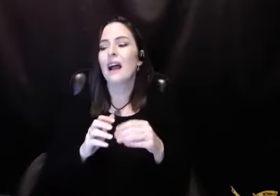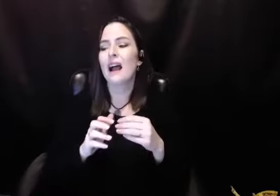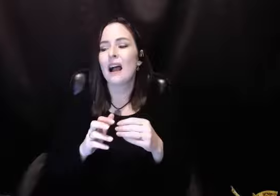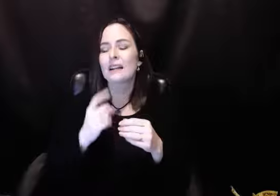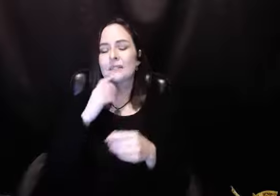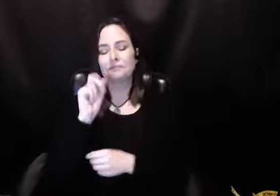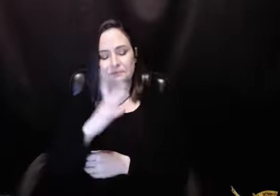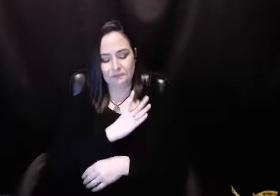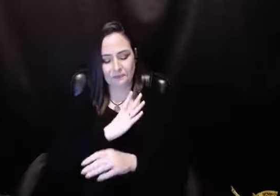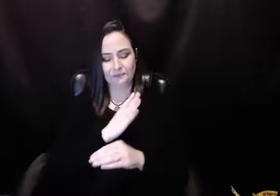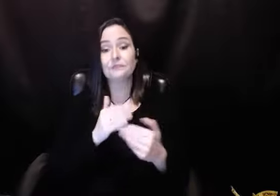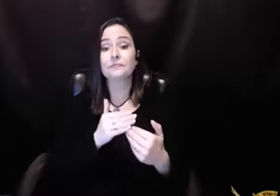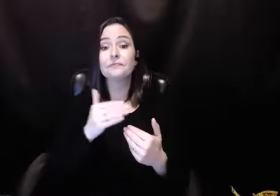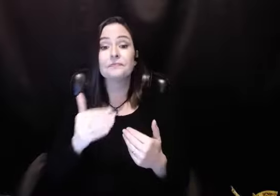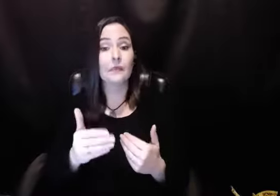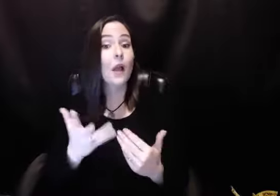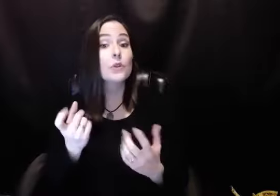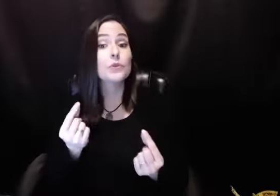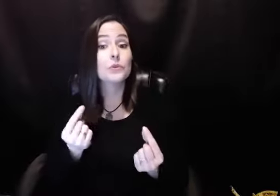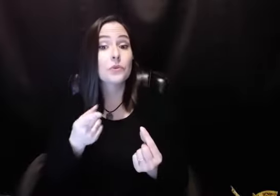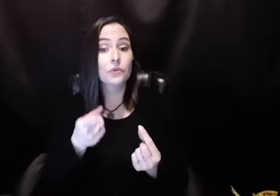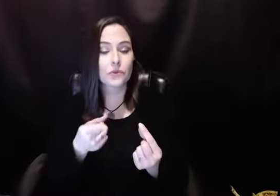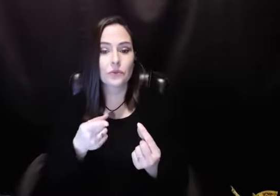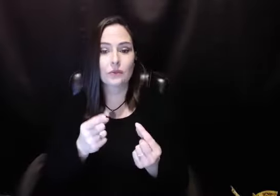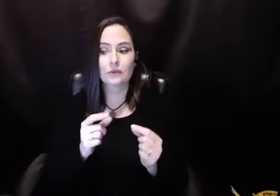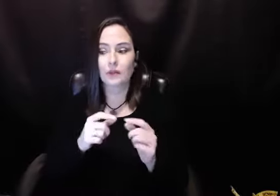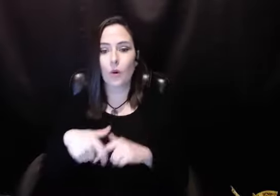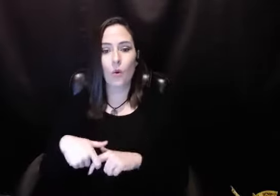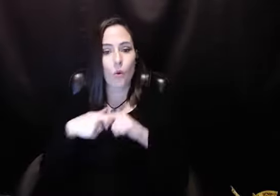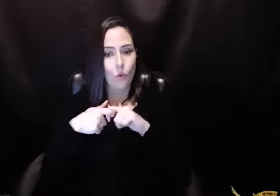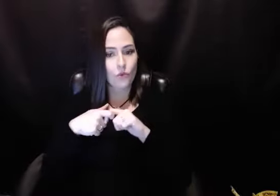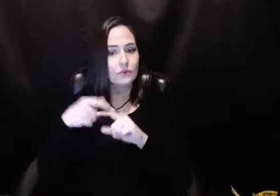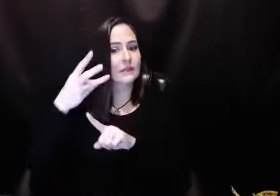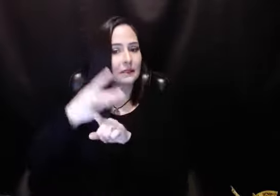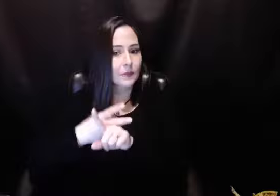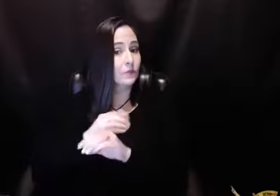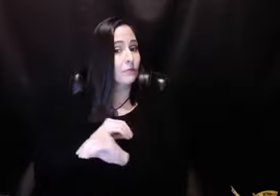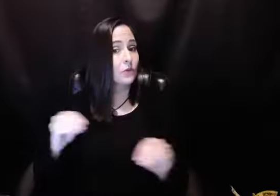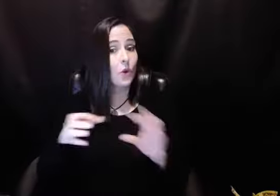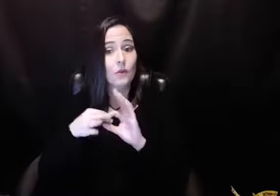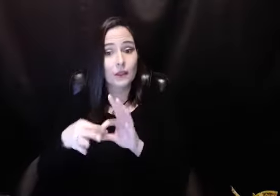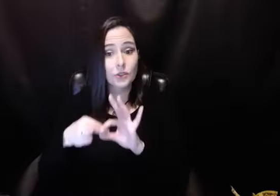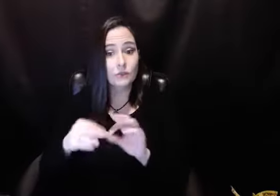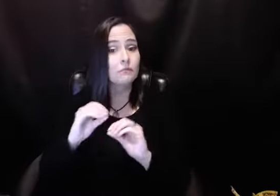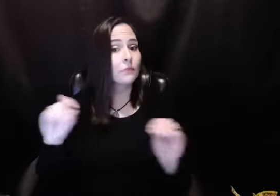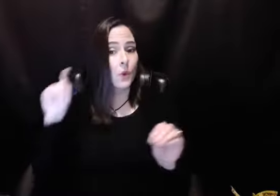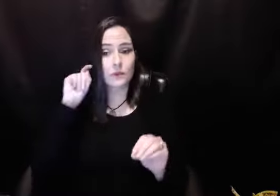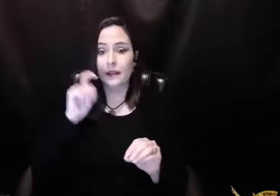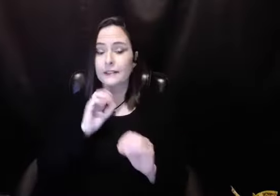but he finally set her free, I said, I want you to go six months without